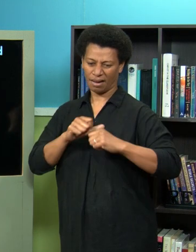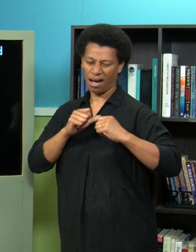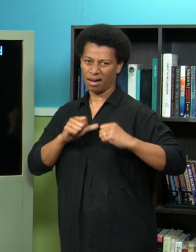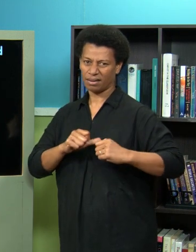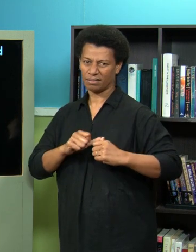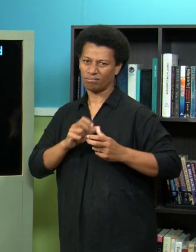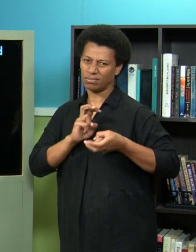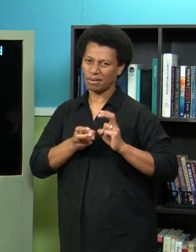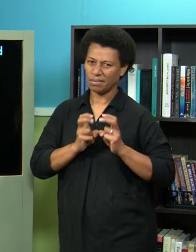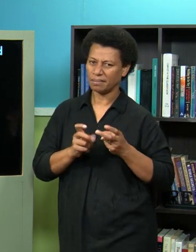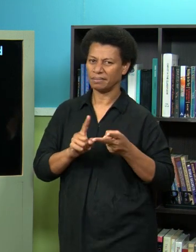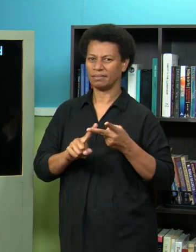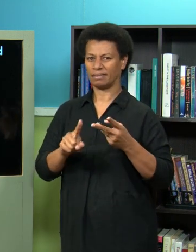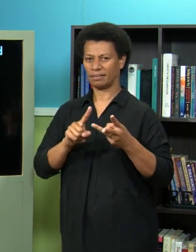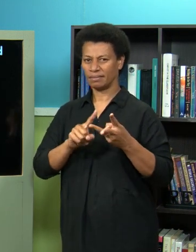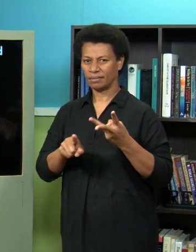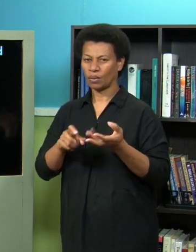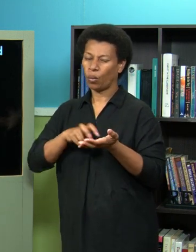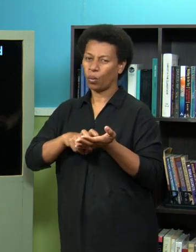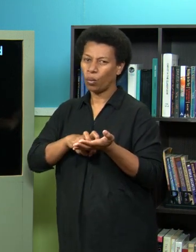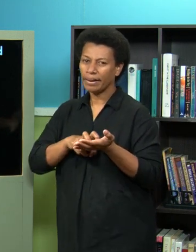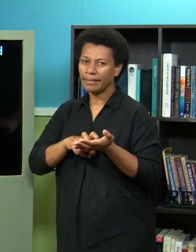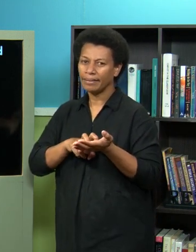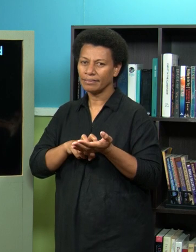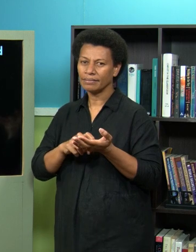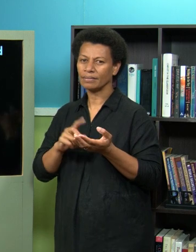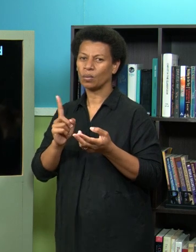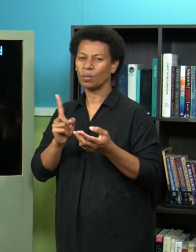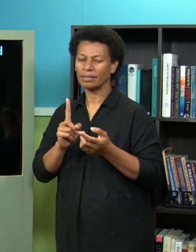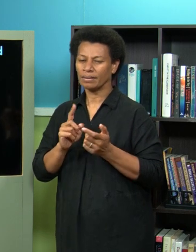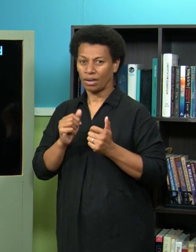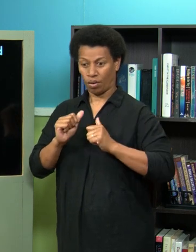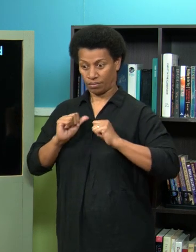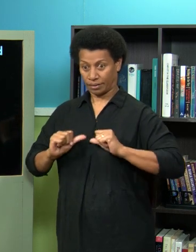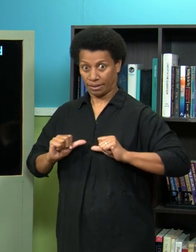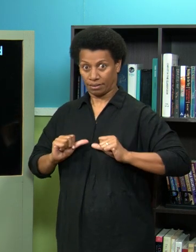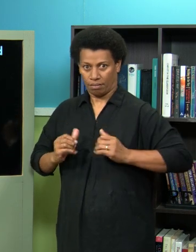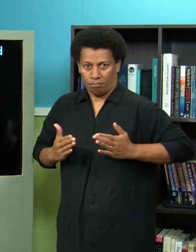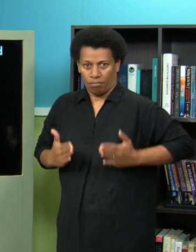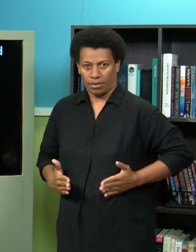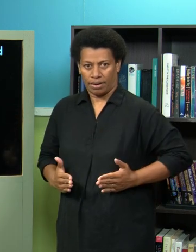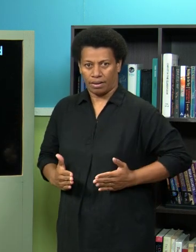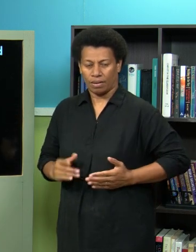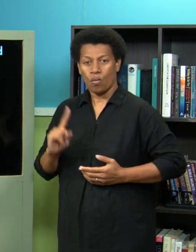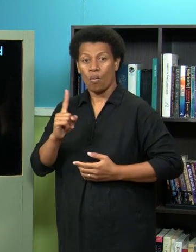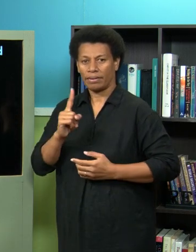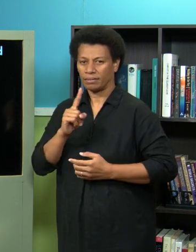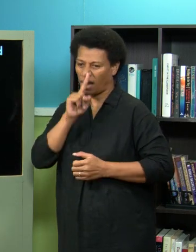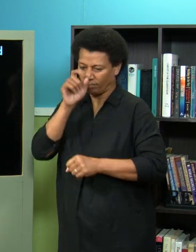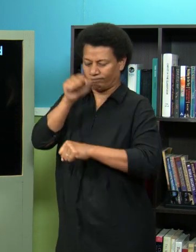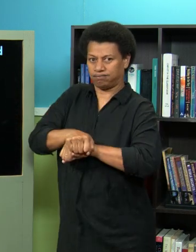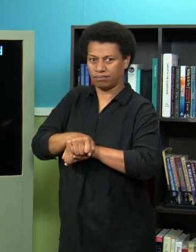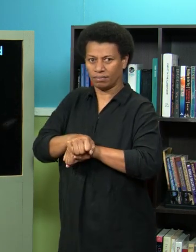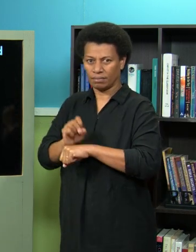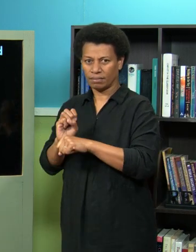-existing medical conditions which weaken your immune system which decrease the ability of your body to fight the virus